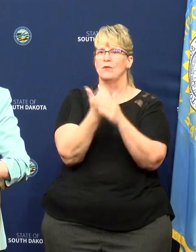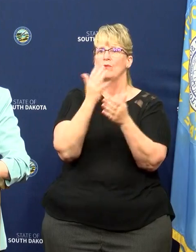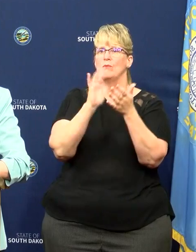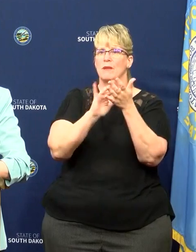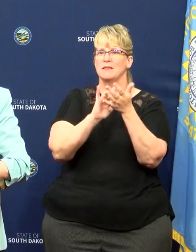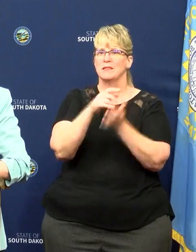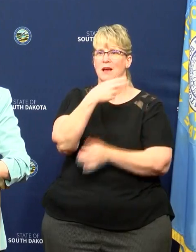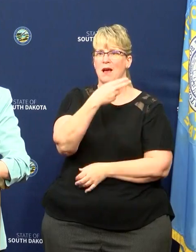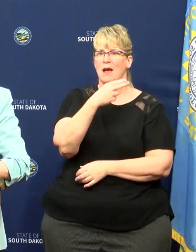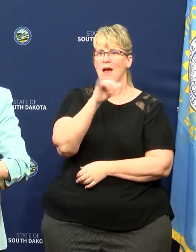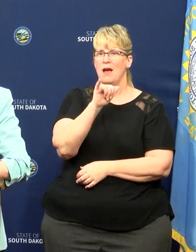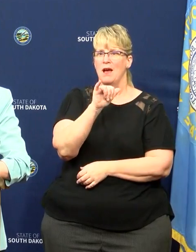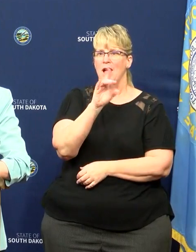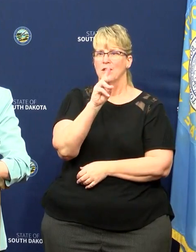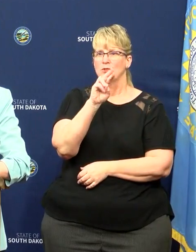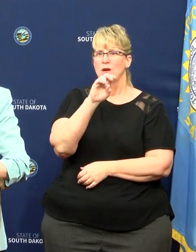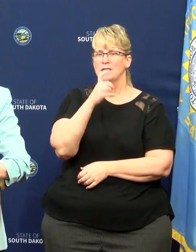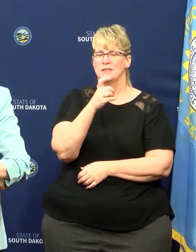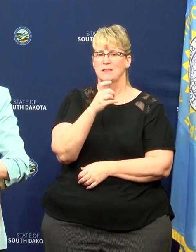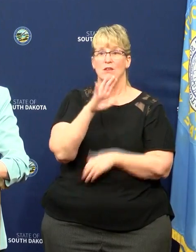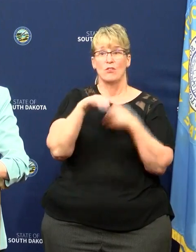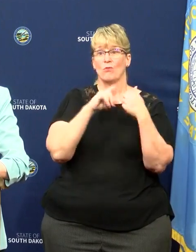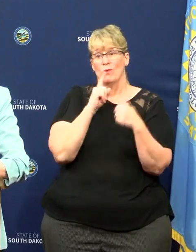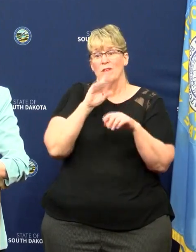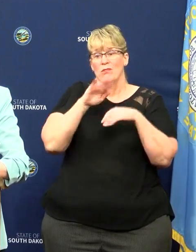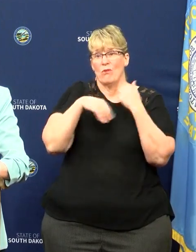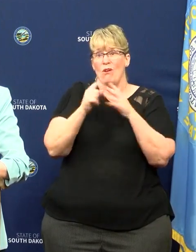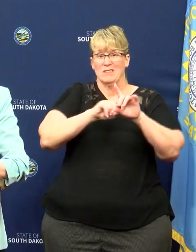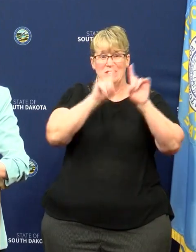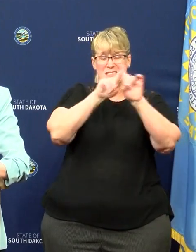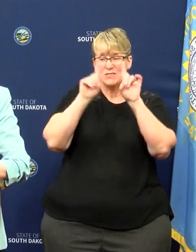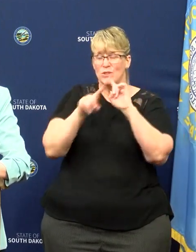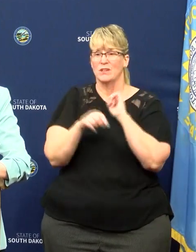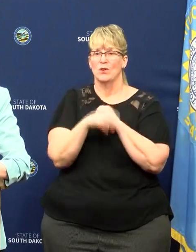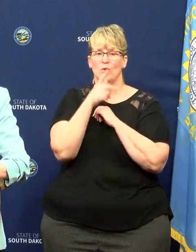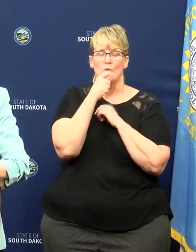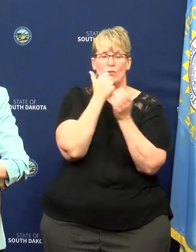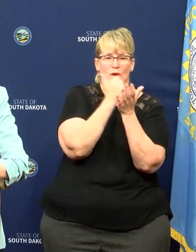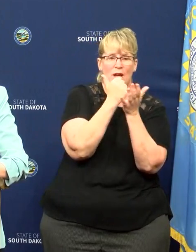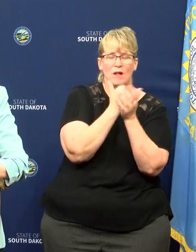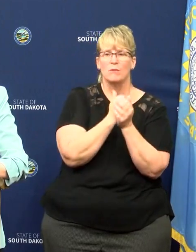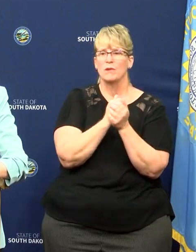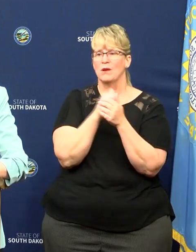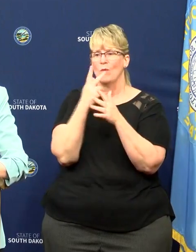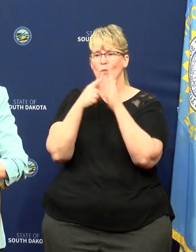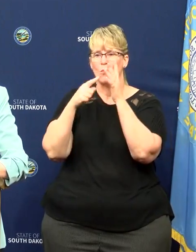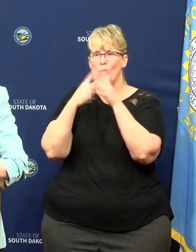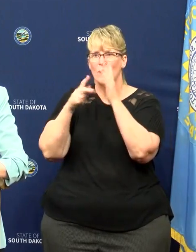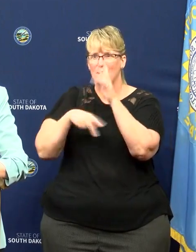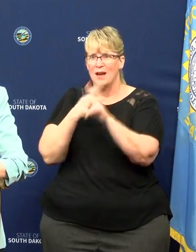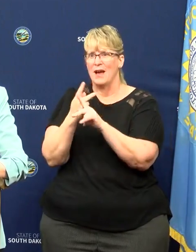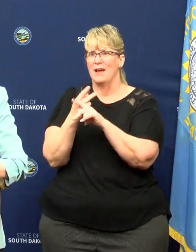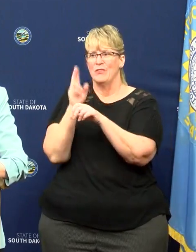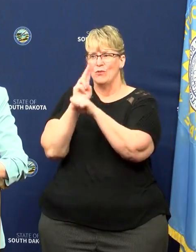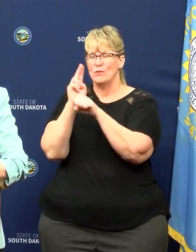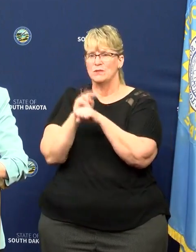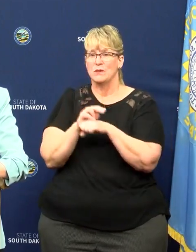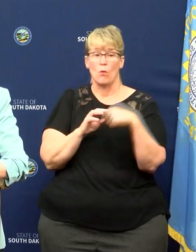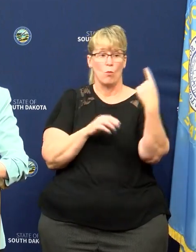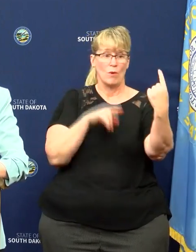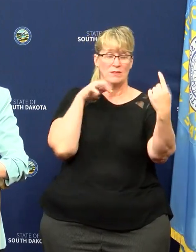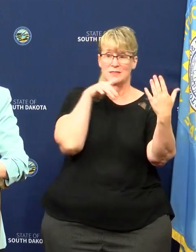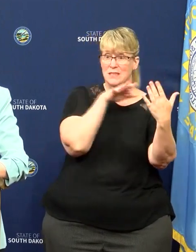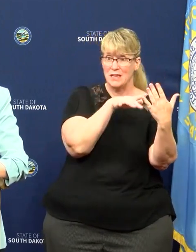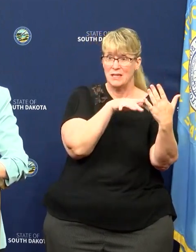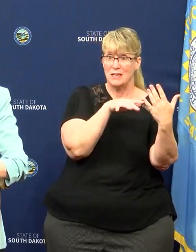They're all different in terms of who they're treating, the type of regimen that they're using. And so, just because we see one study that is